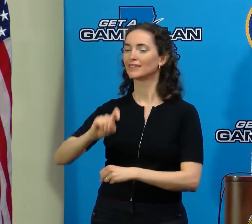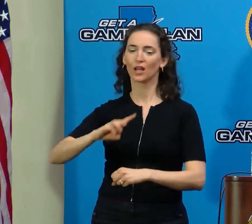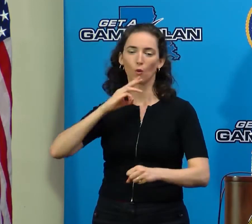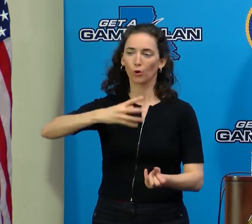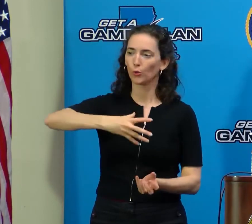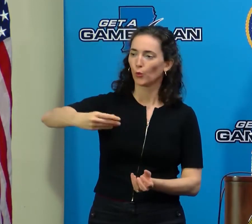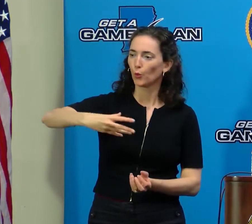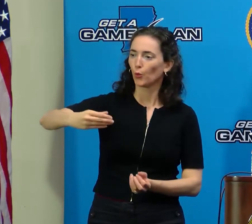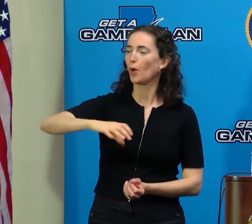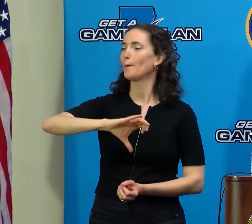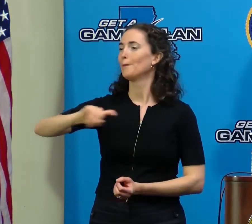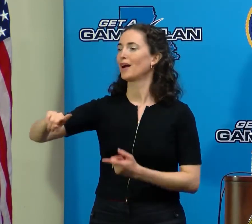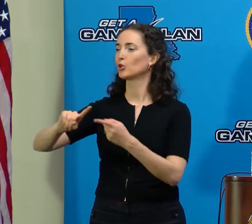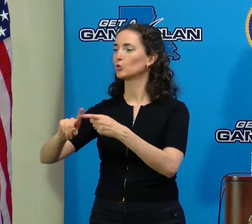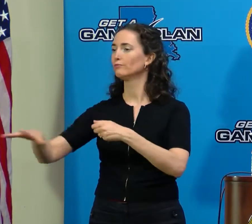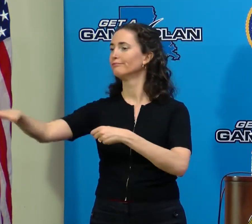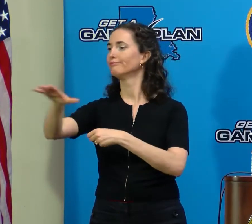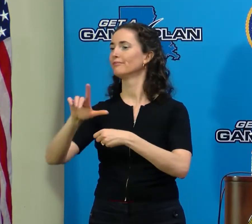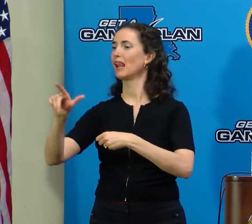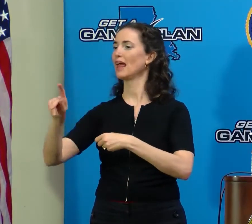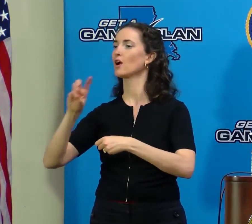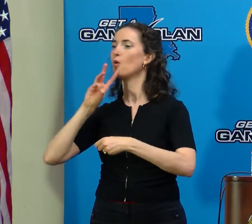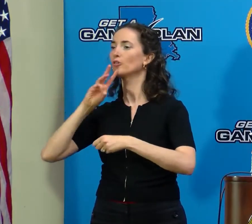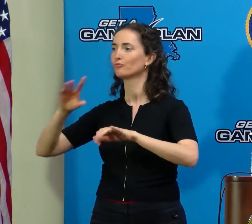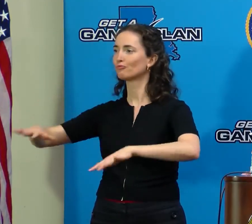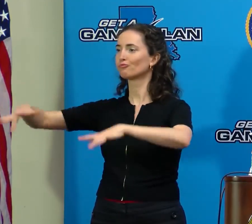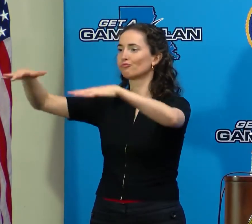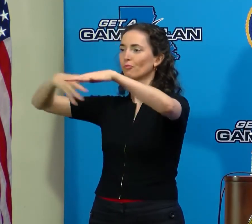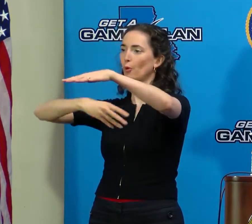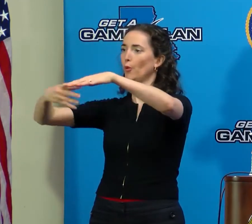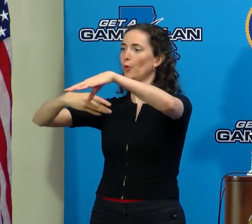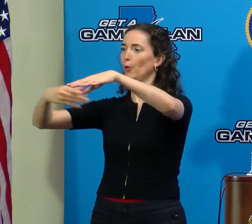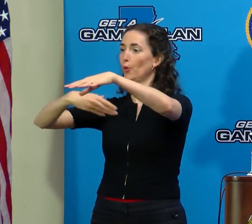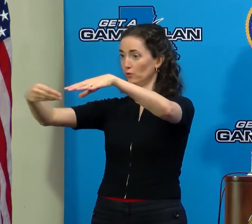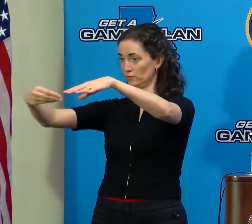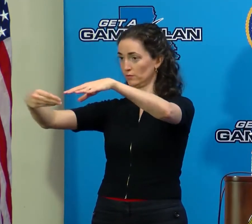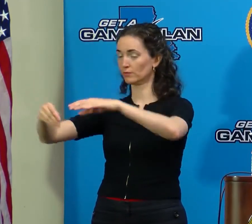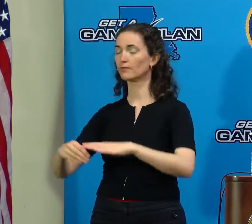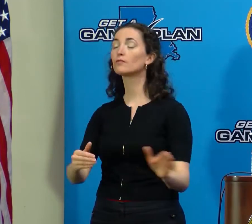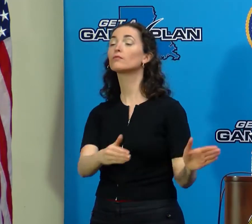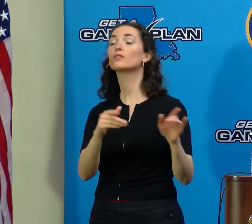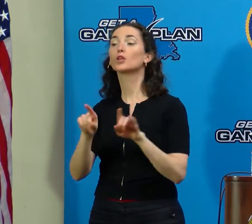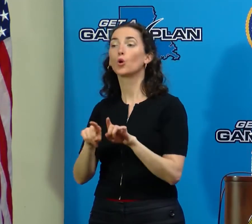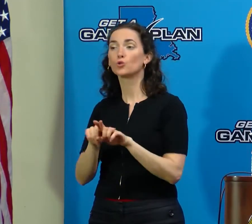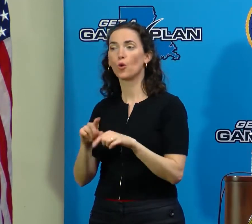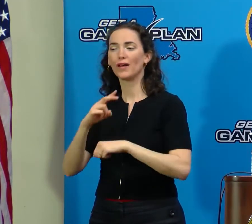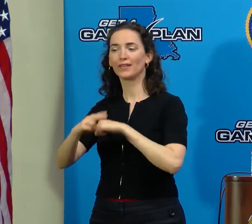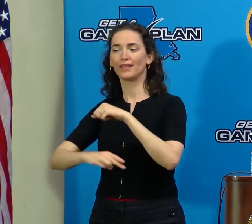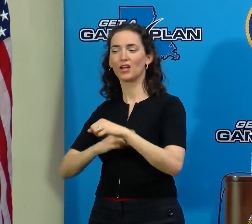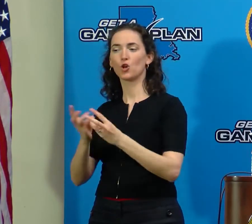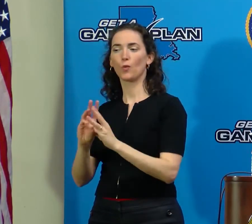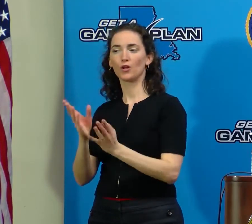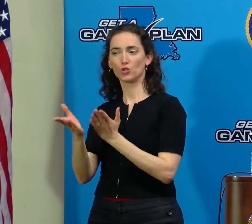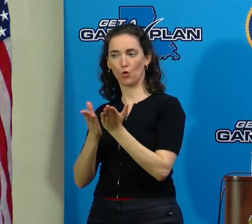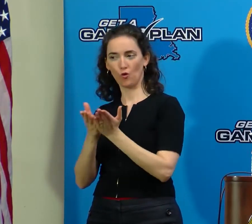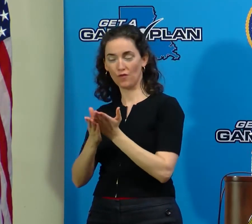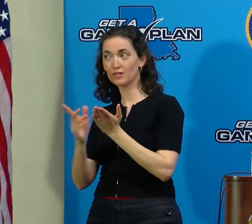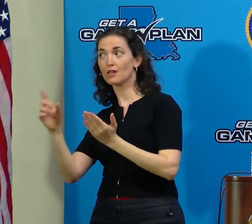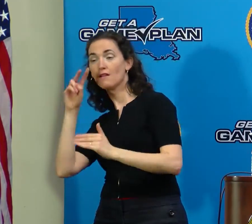into the lake. The other thing that's helping us is the weather forecast today from the National Weather Service doesn't call